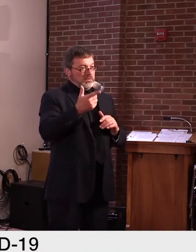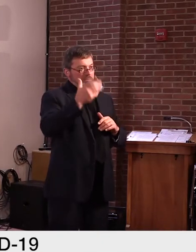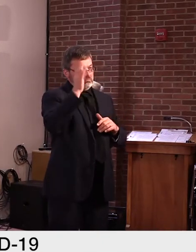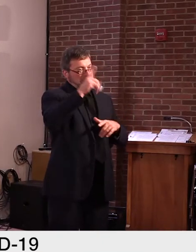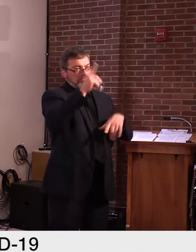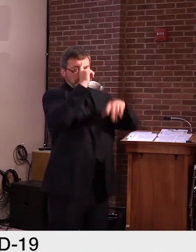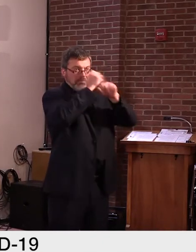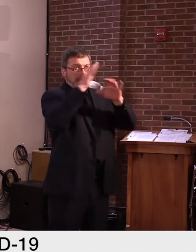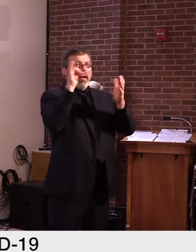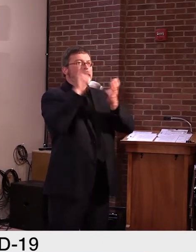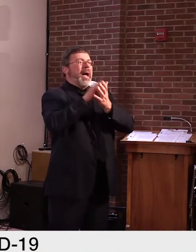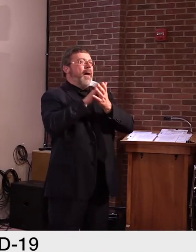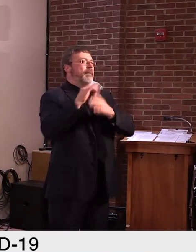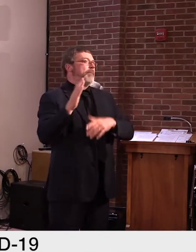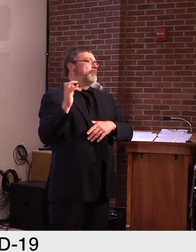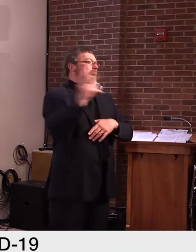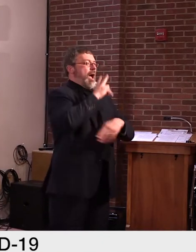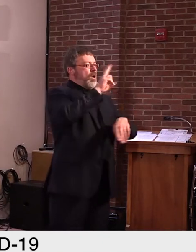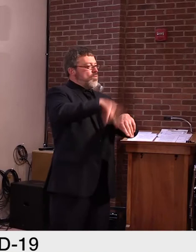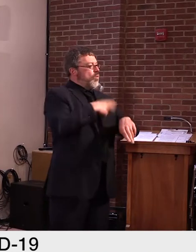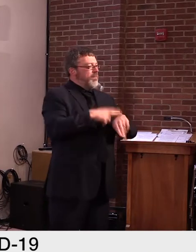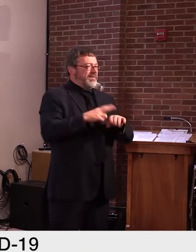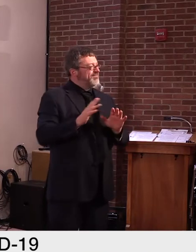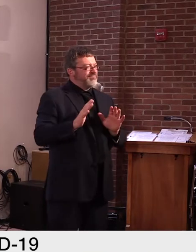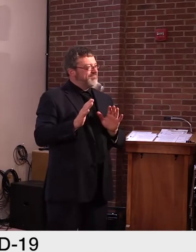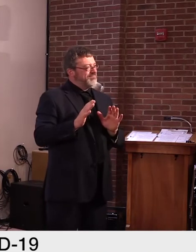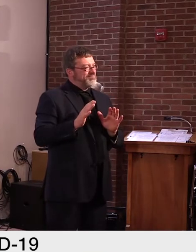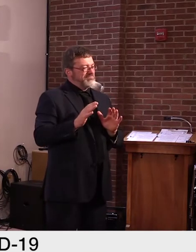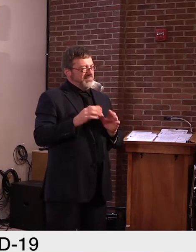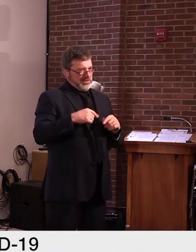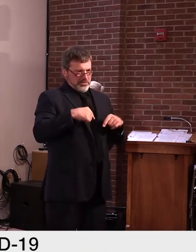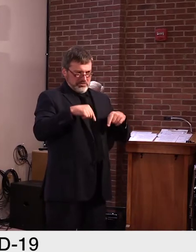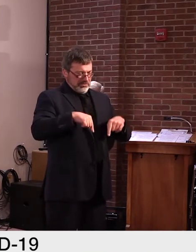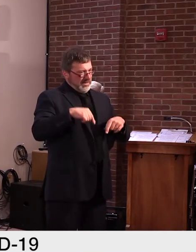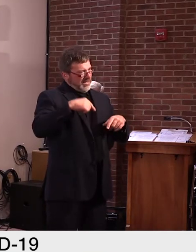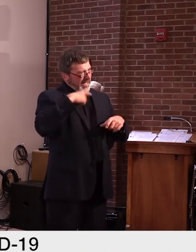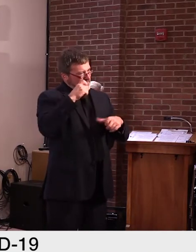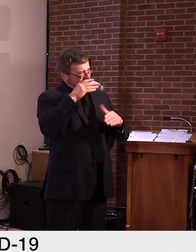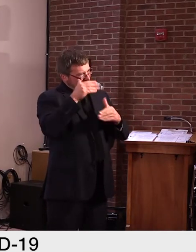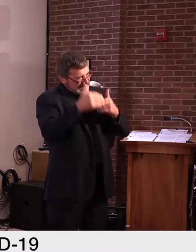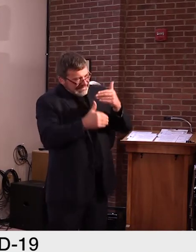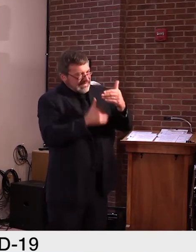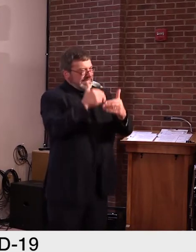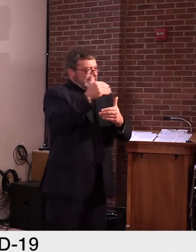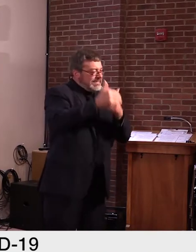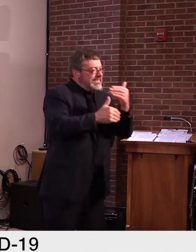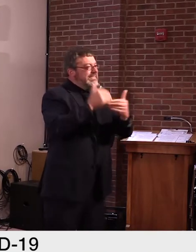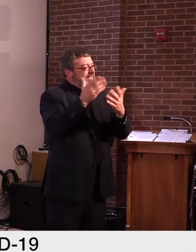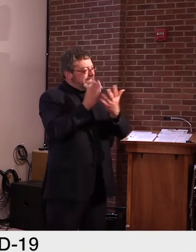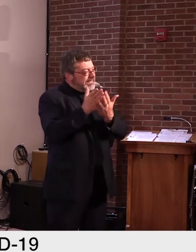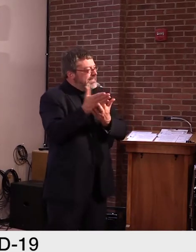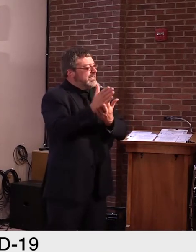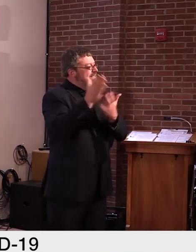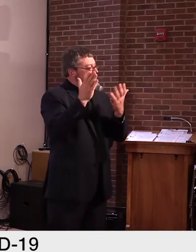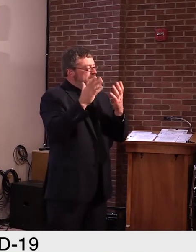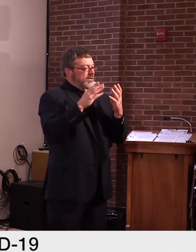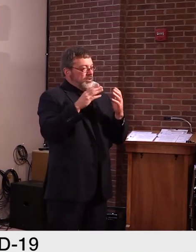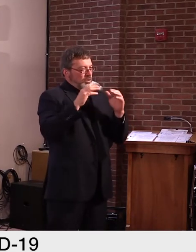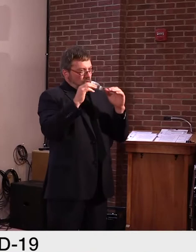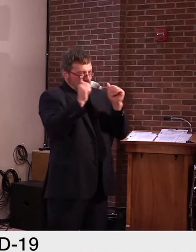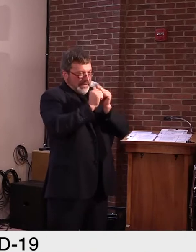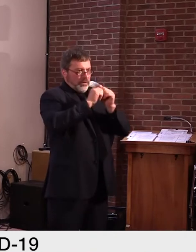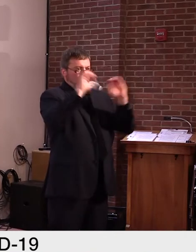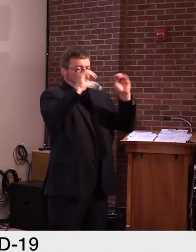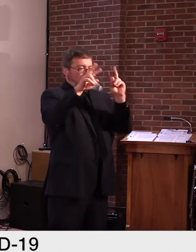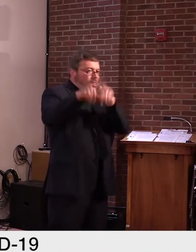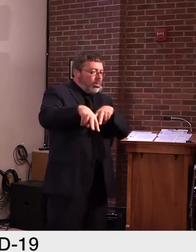circumstance that they get through. Um, and so I, I think that's what we were trying to emphasize. Uh, we're not pointing